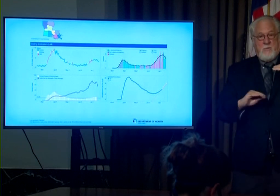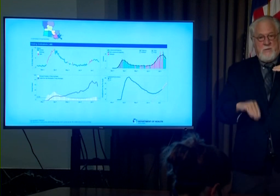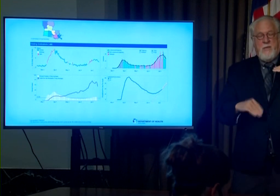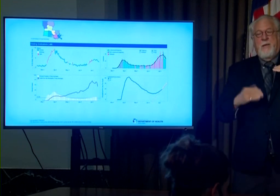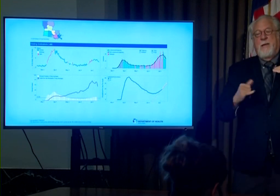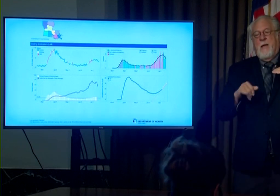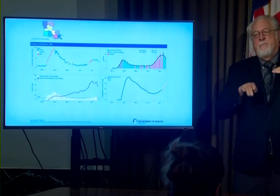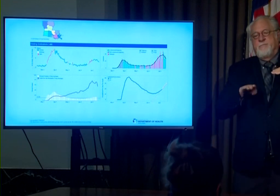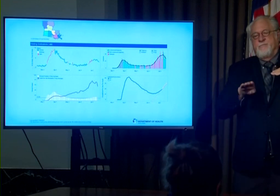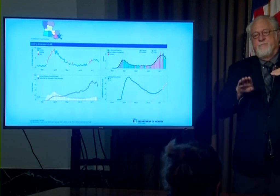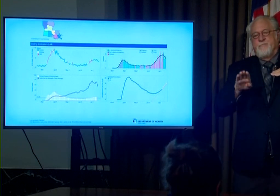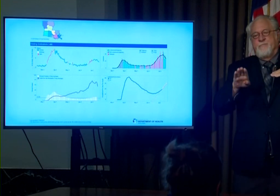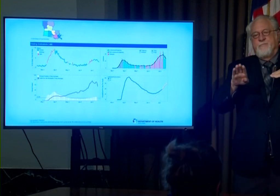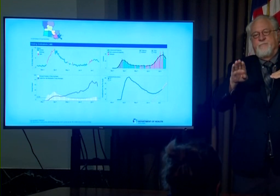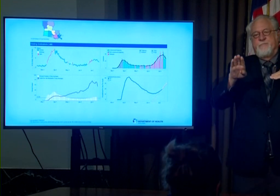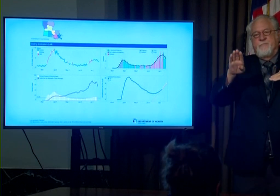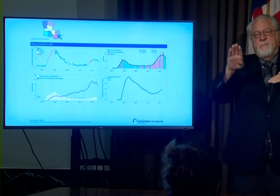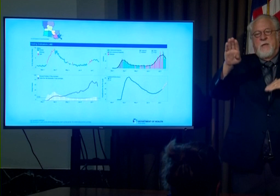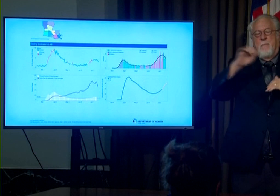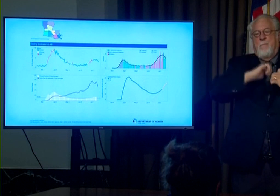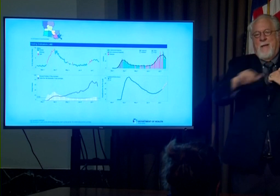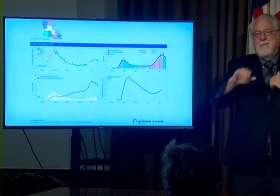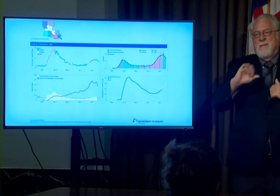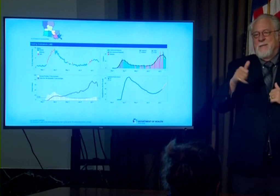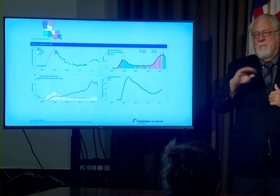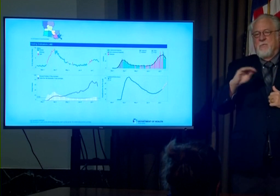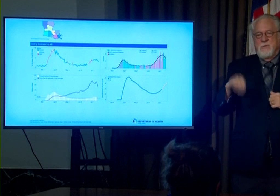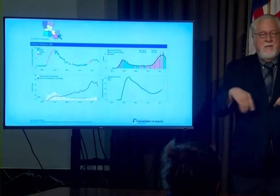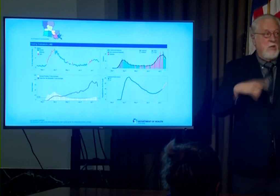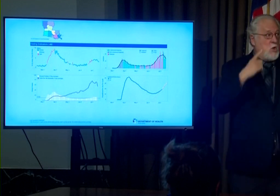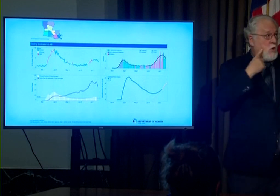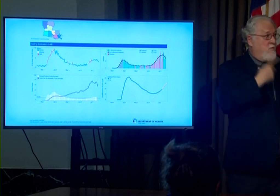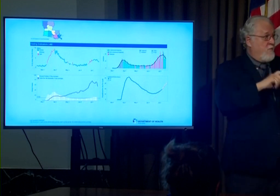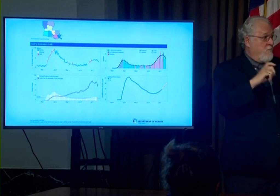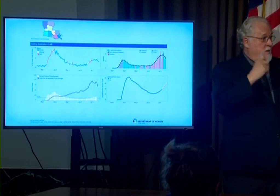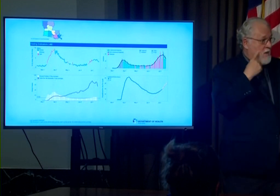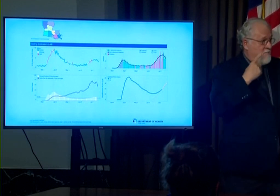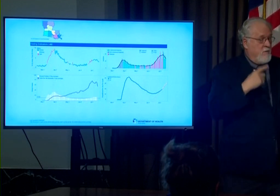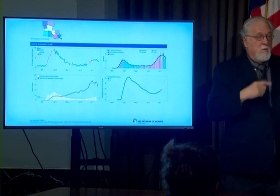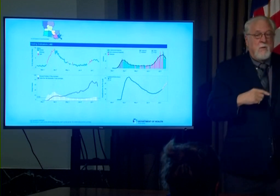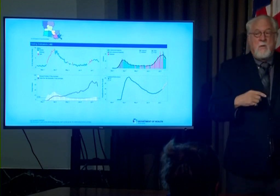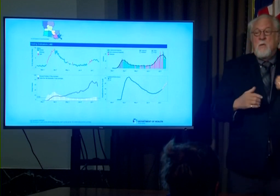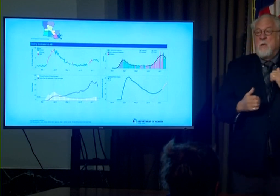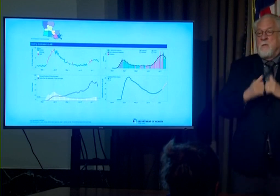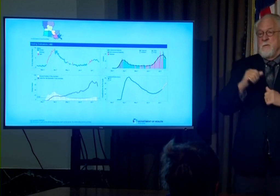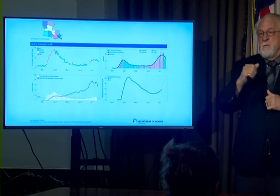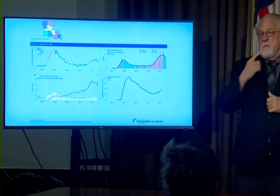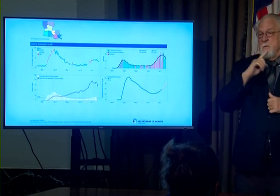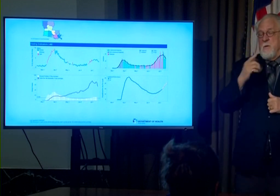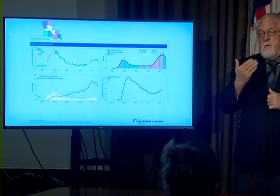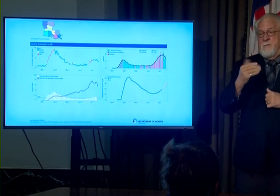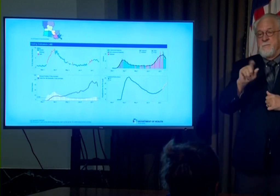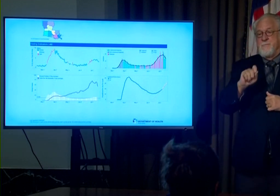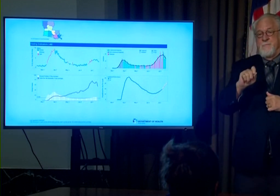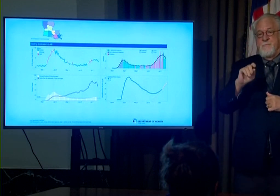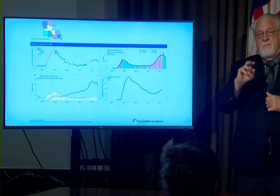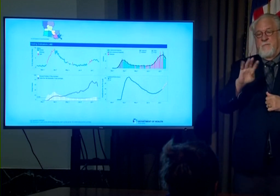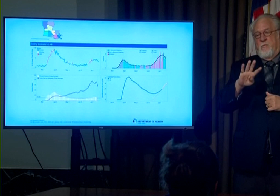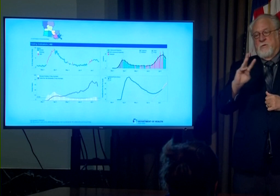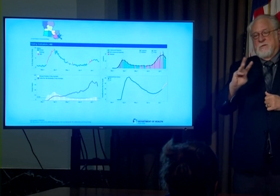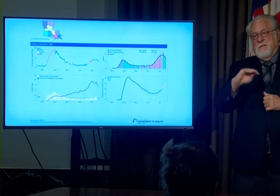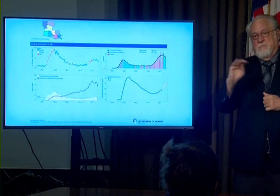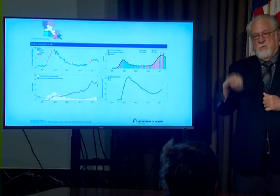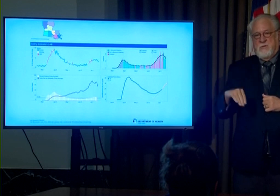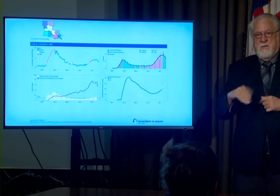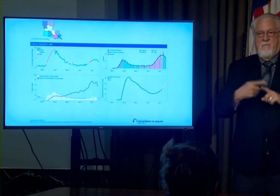now we've been steadily climbing surpassing 10 percent and as you heard from the Governor most recently at 15.46 percent as of the 15th